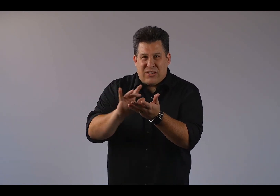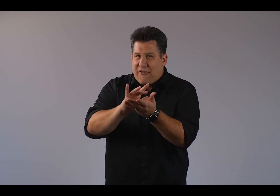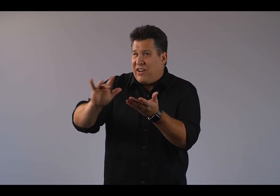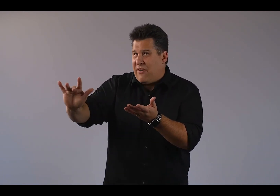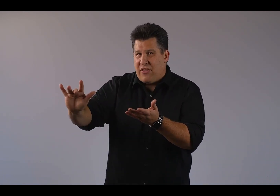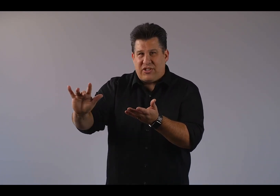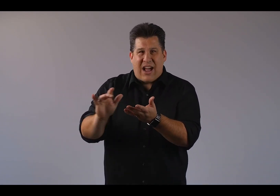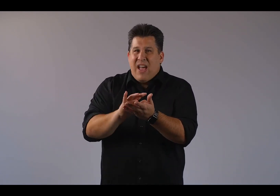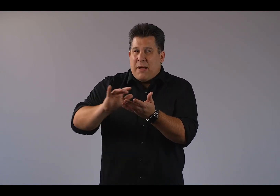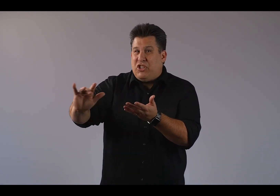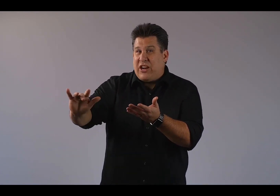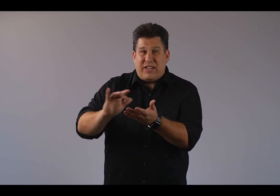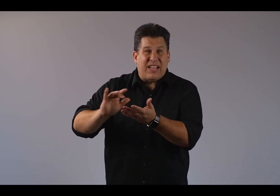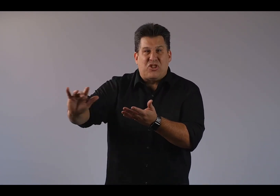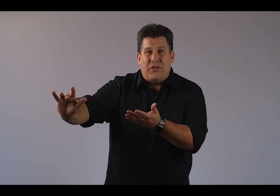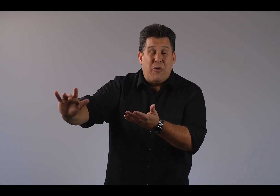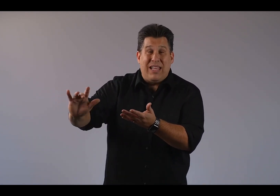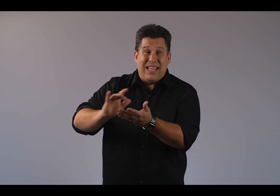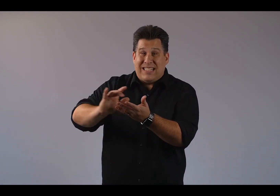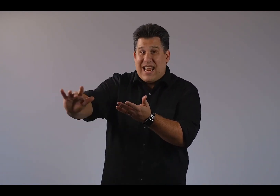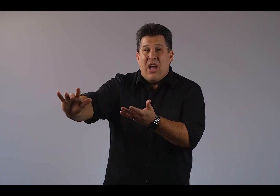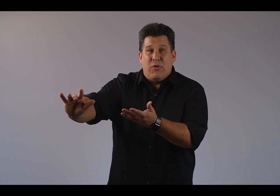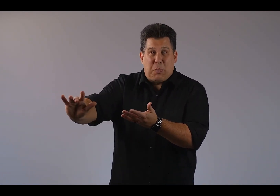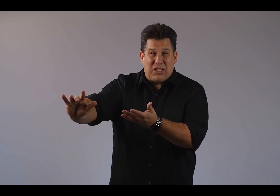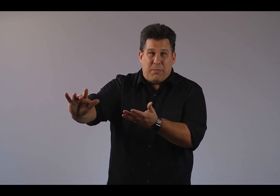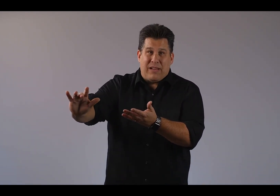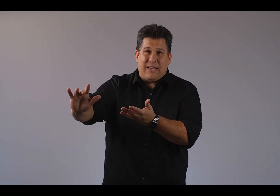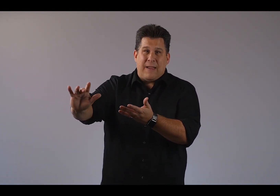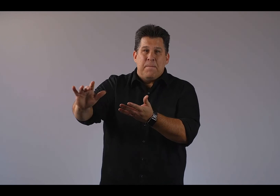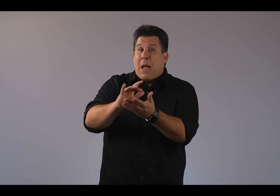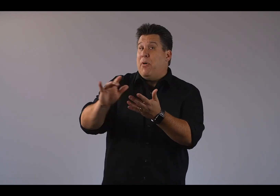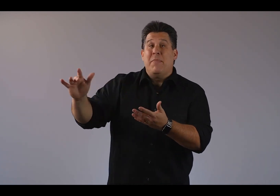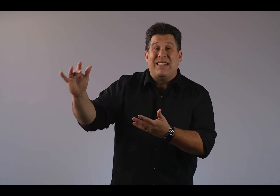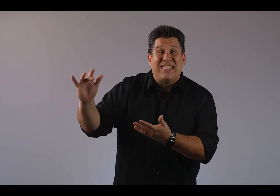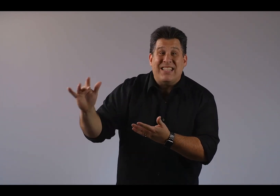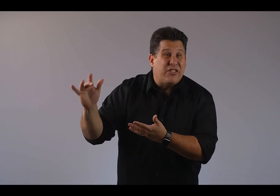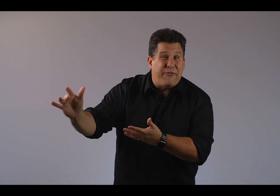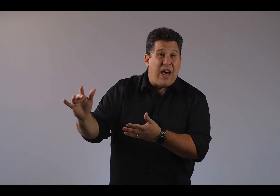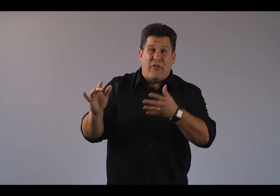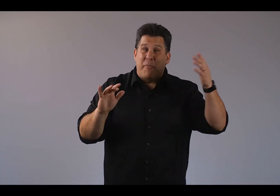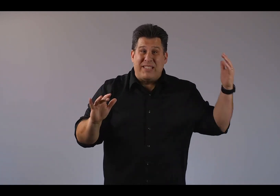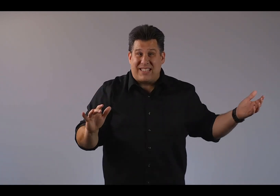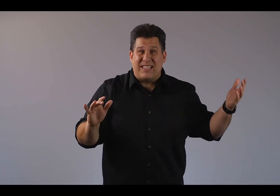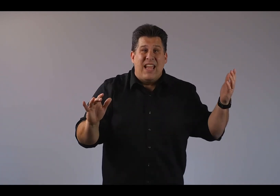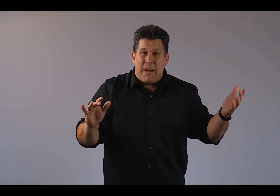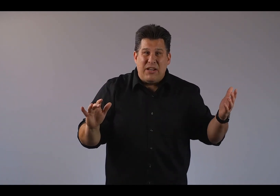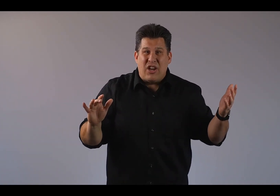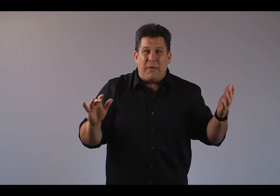I forgive others now. I'm generous. I serve willingly. I take responsibility. I'm putting my success as a father over my success at my job.